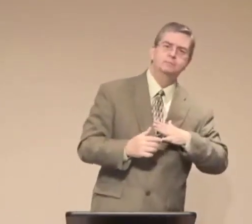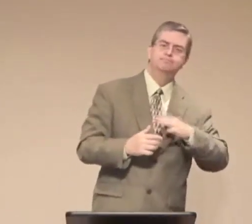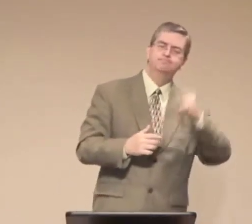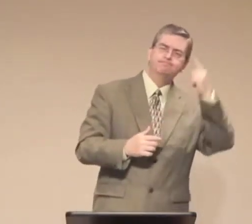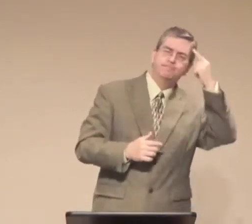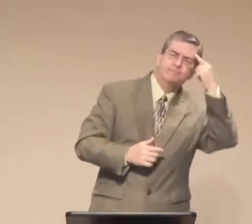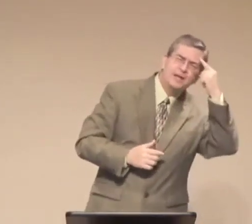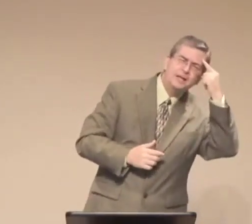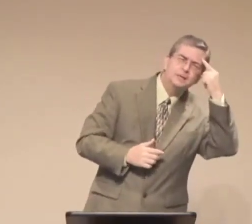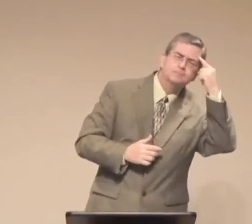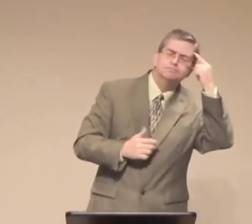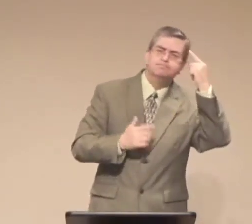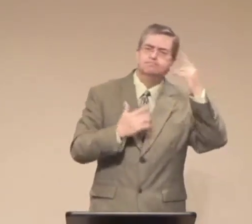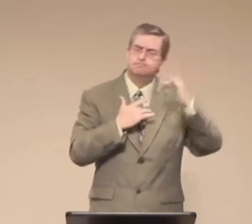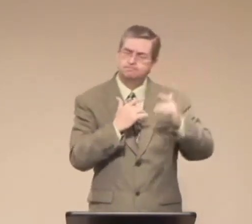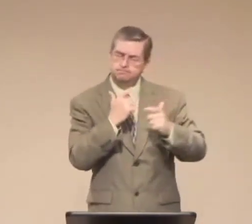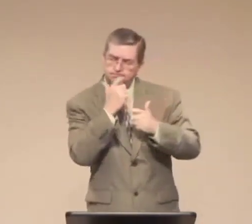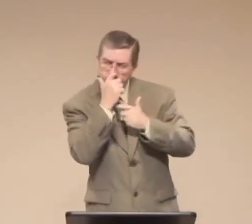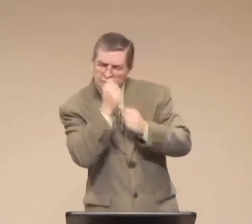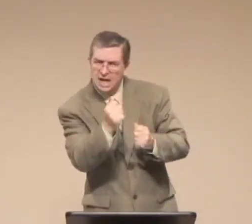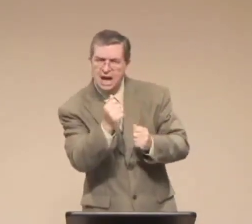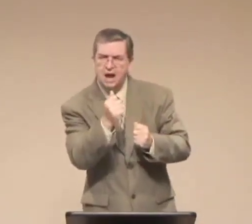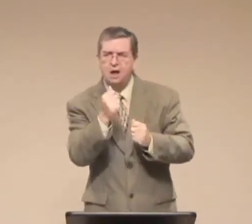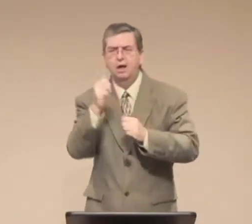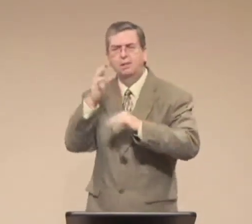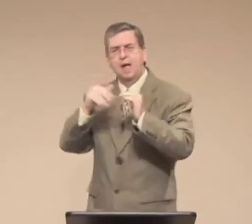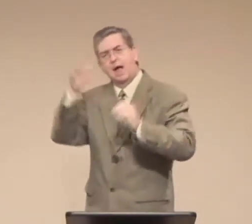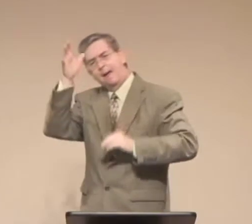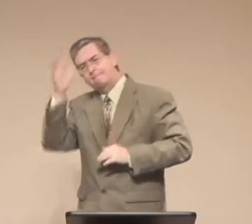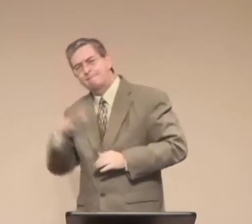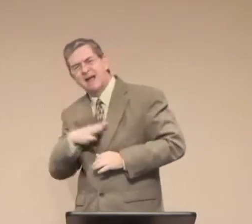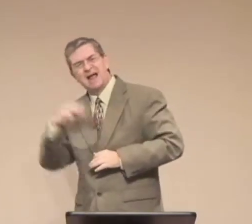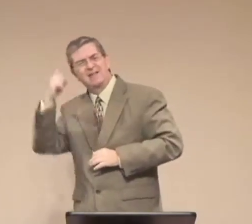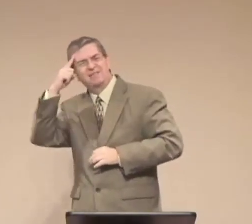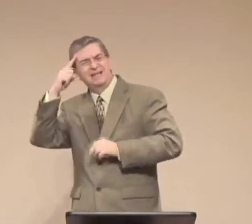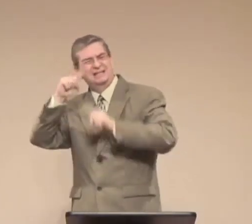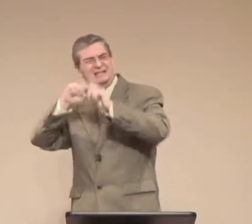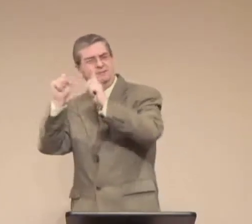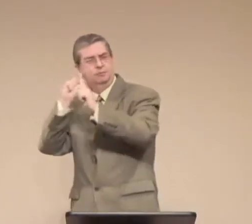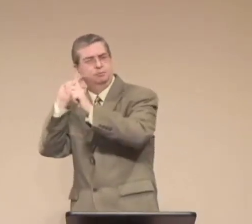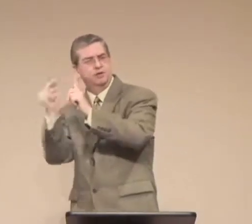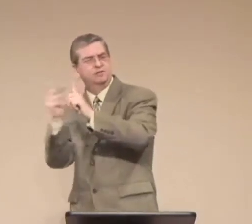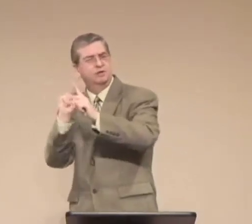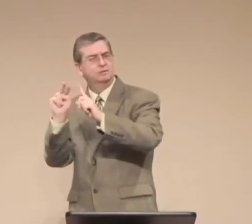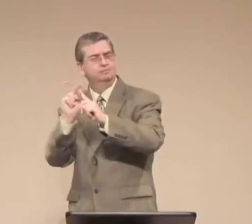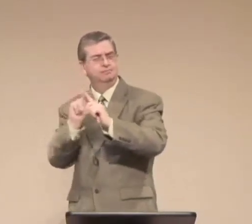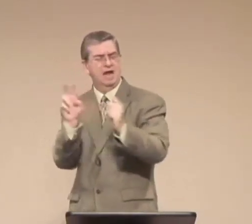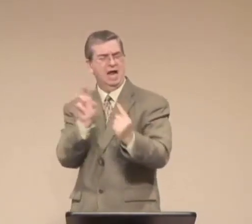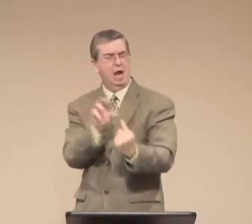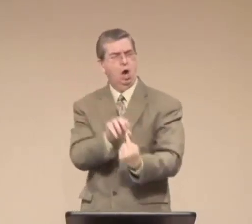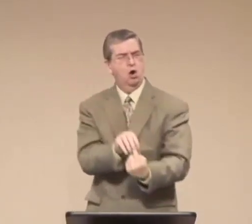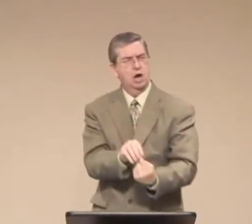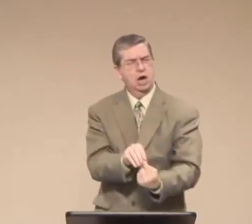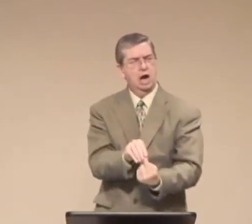Women can connect so empathetically with their children,